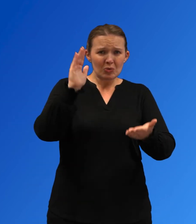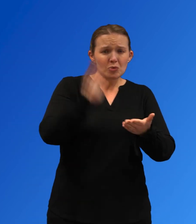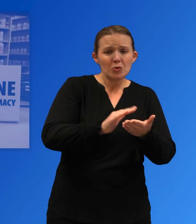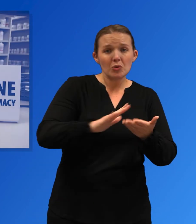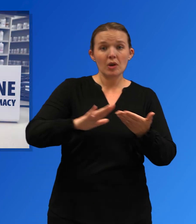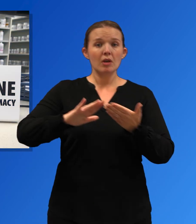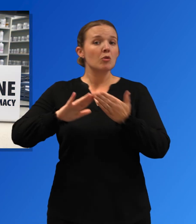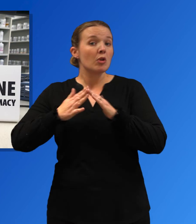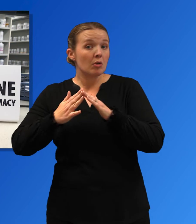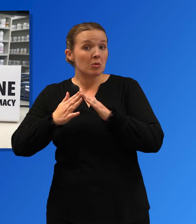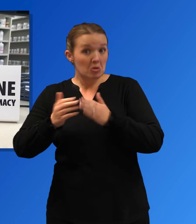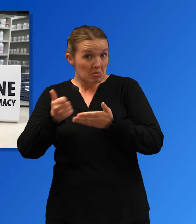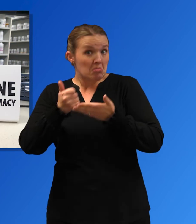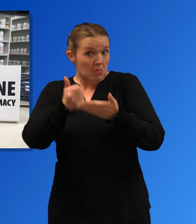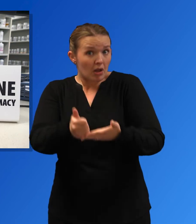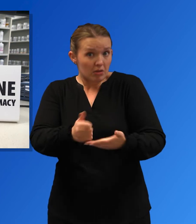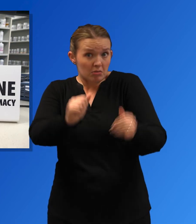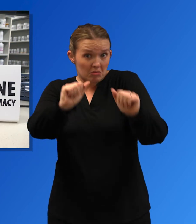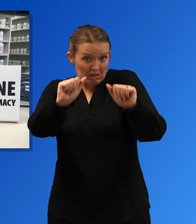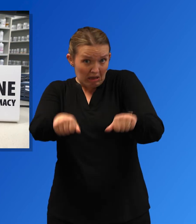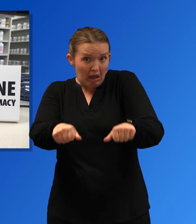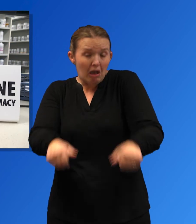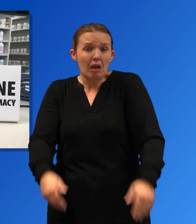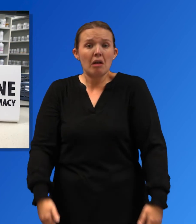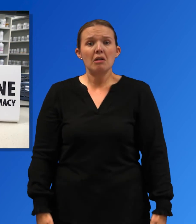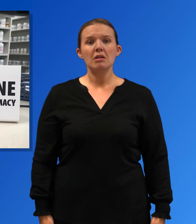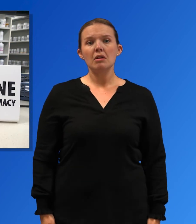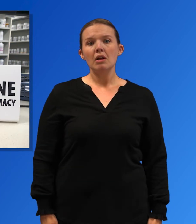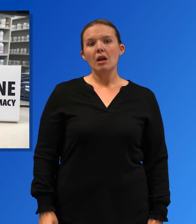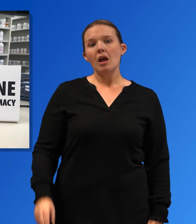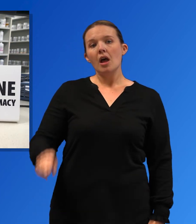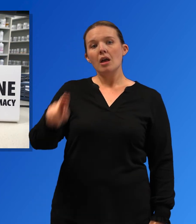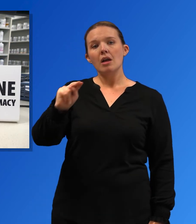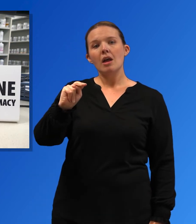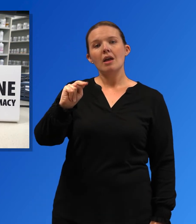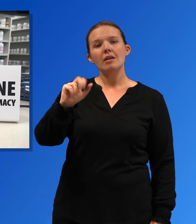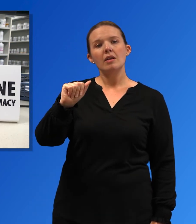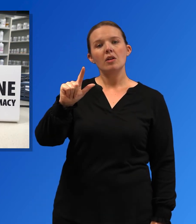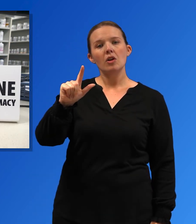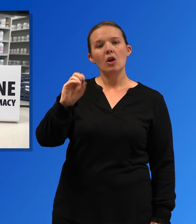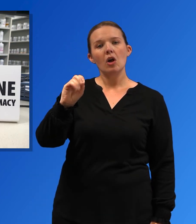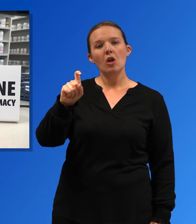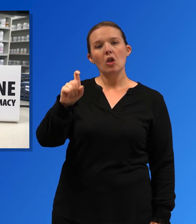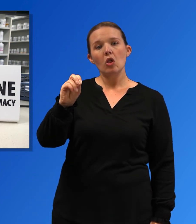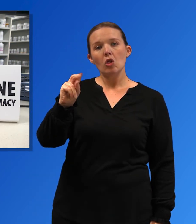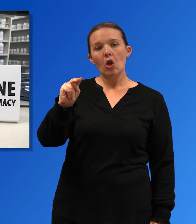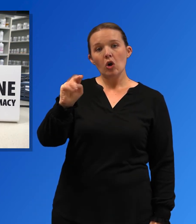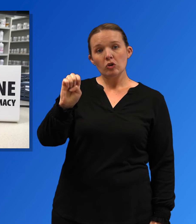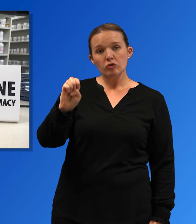Communities can support harm reduction by expanding distribution of naloxone,